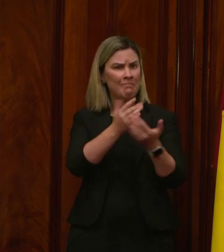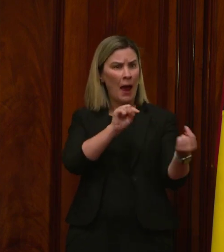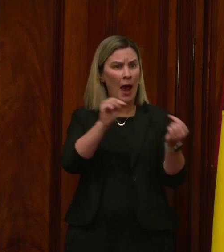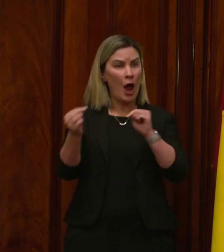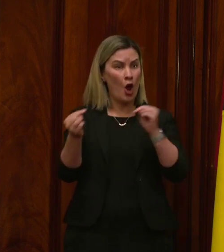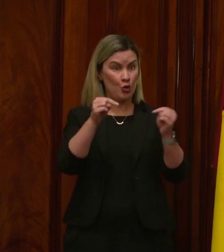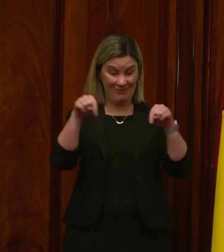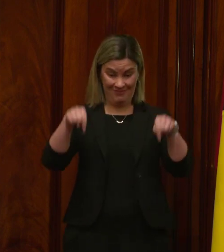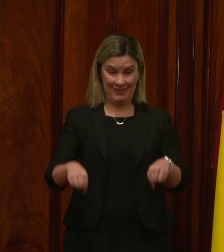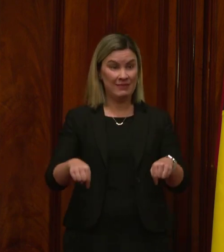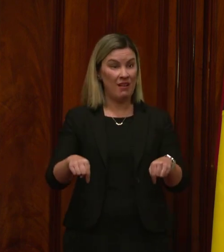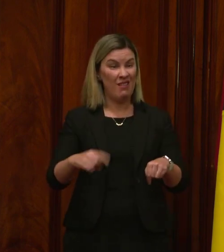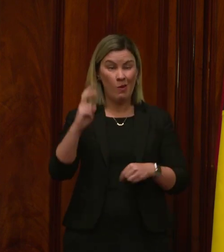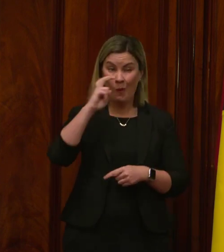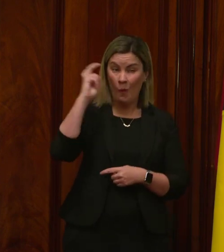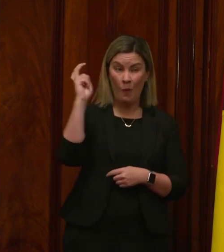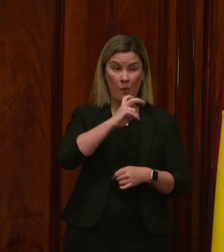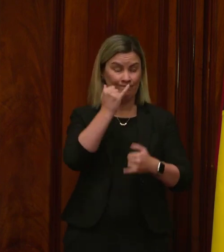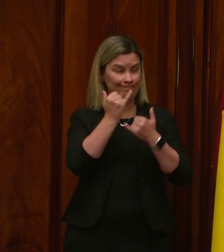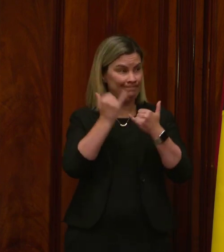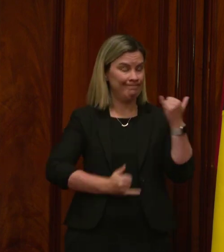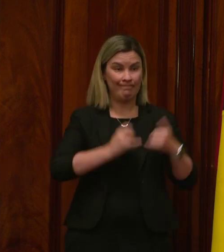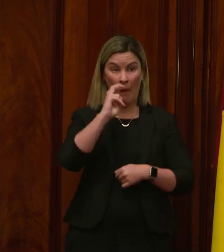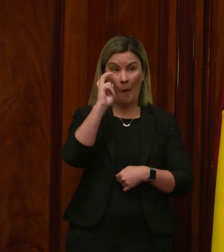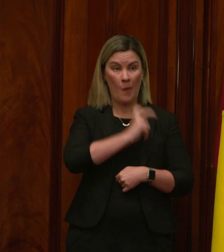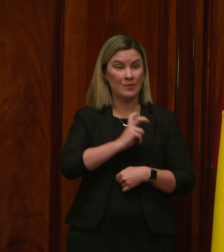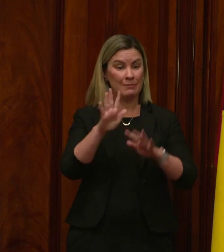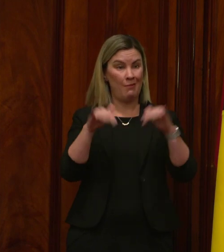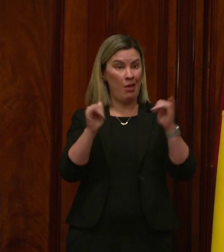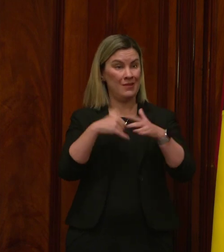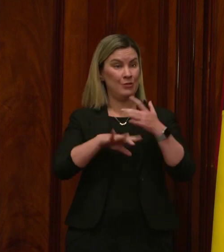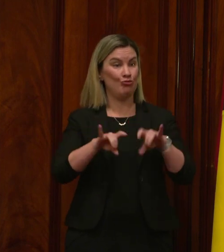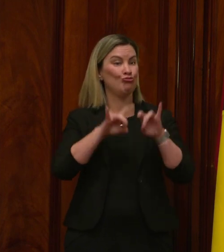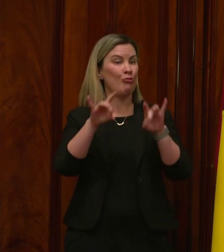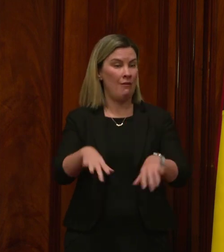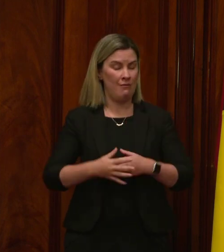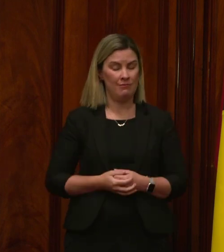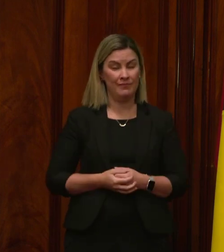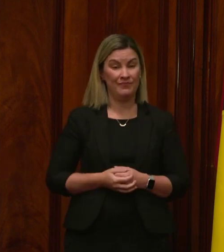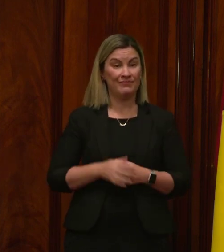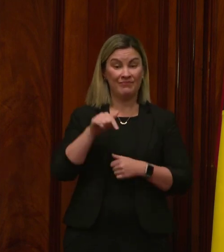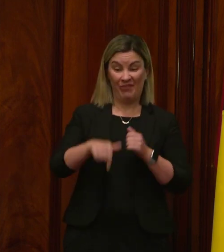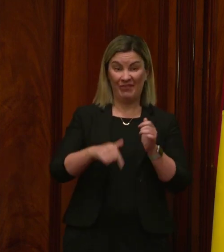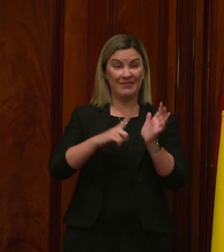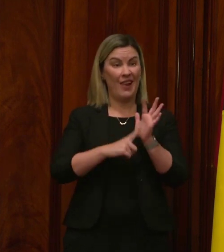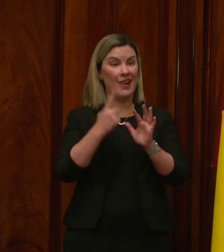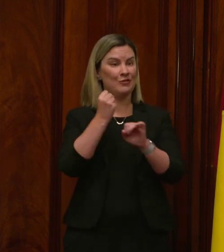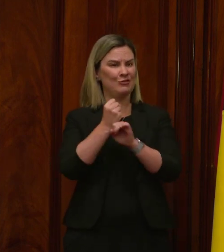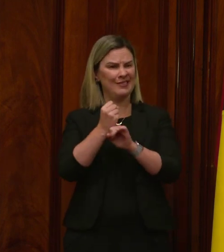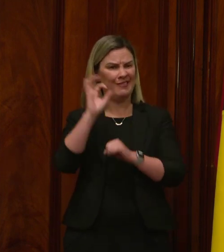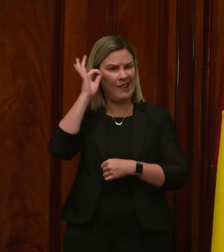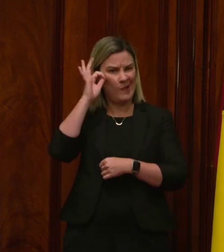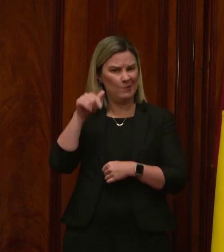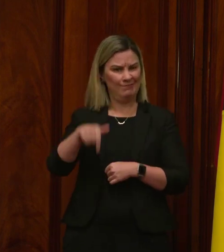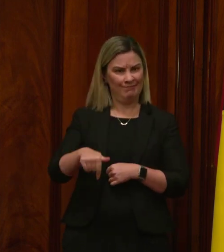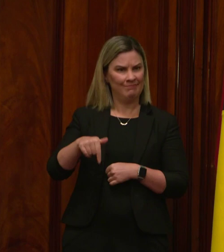the oldest parliament in Australia. The Legislative Council was established 200 years ago by the New South Wales